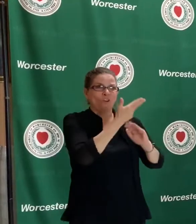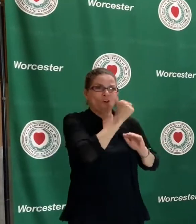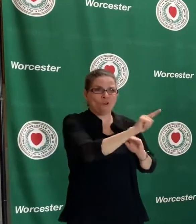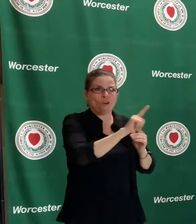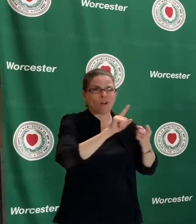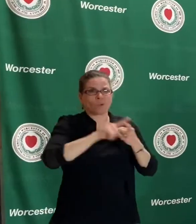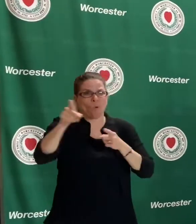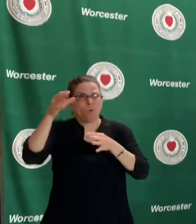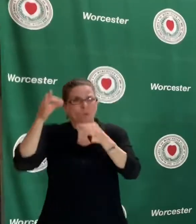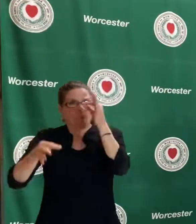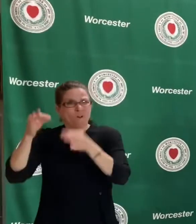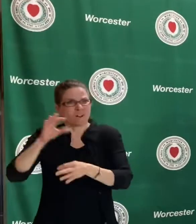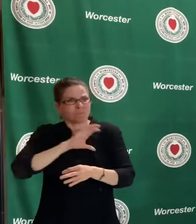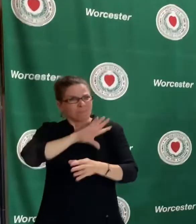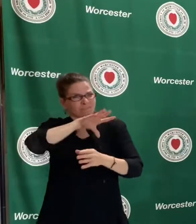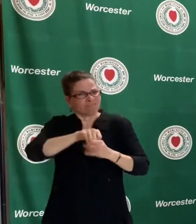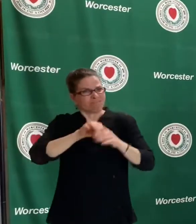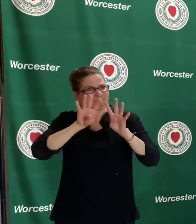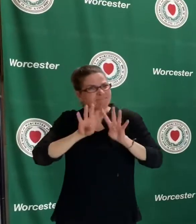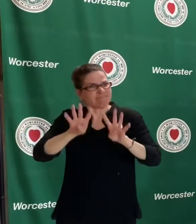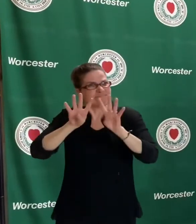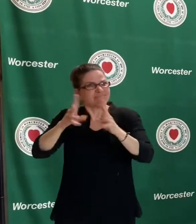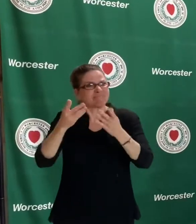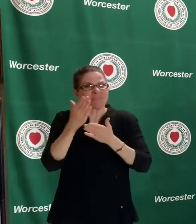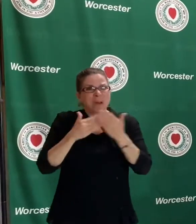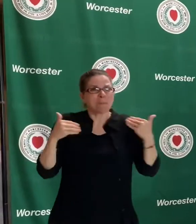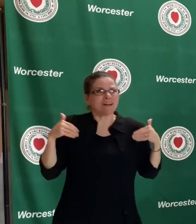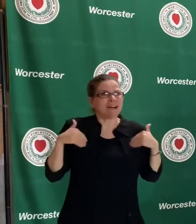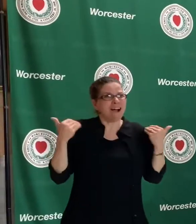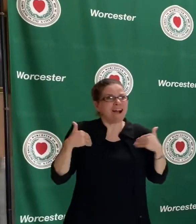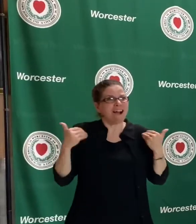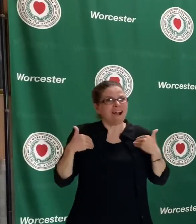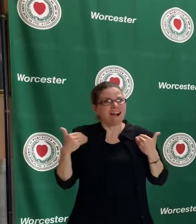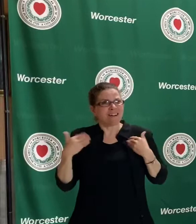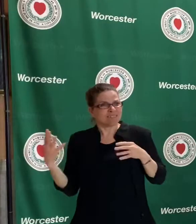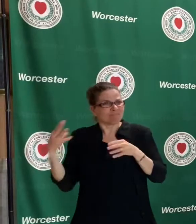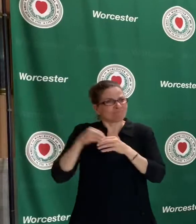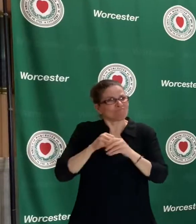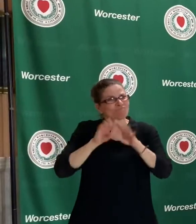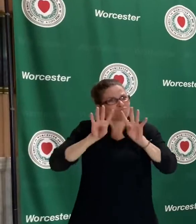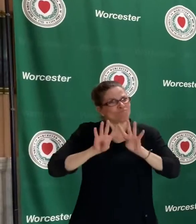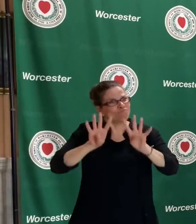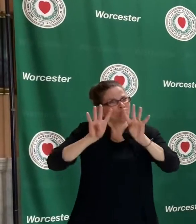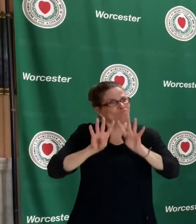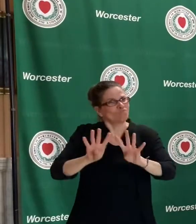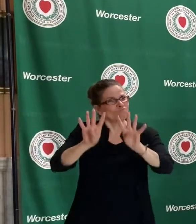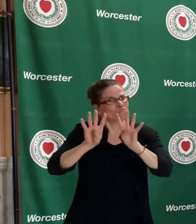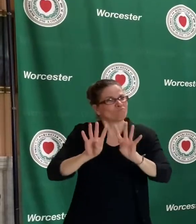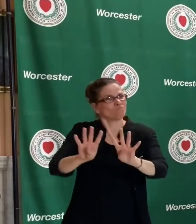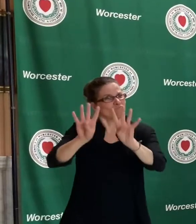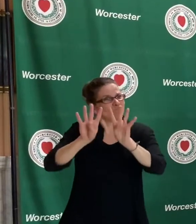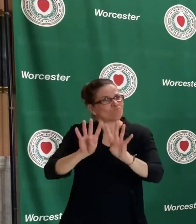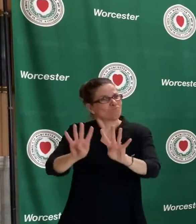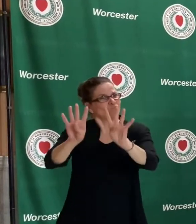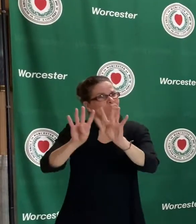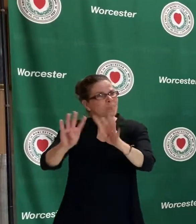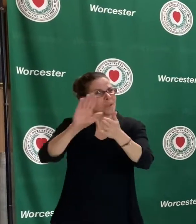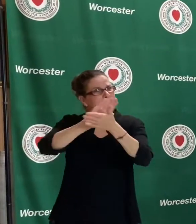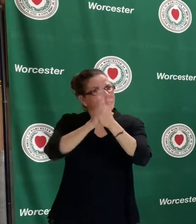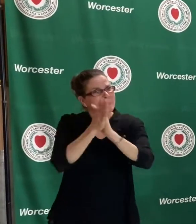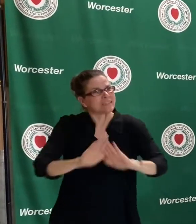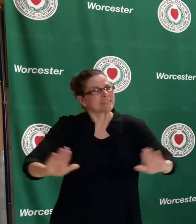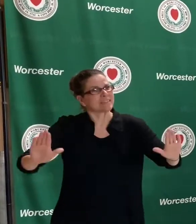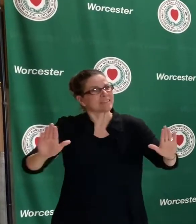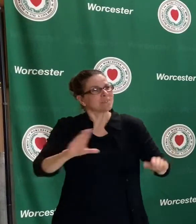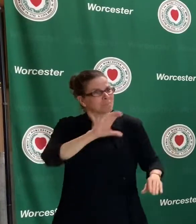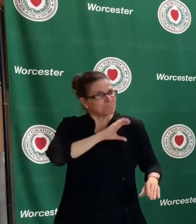likewise with some young protesters on Sunday who walked side by side with them. This is the same police department that